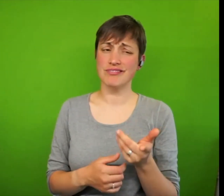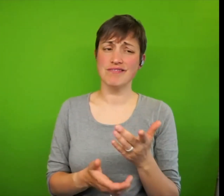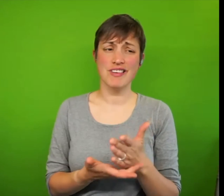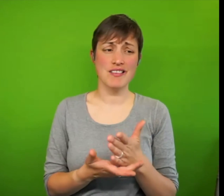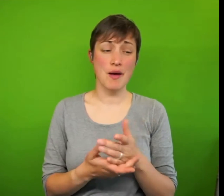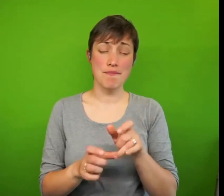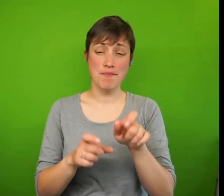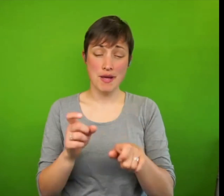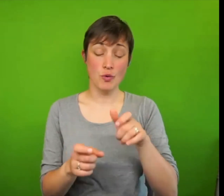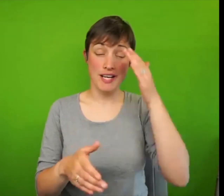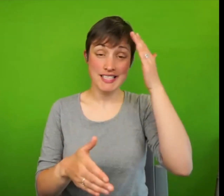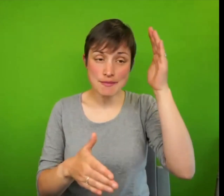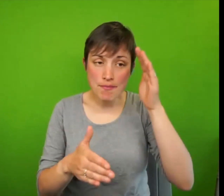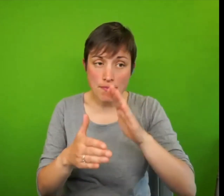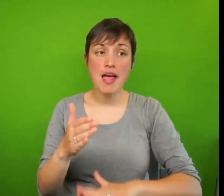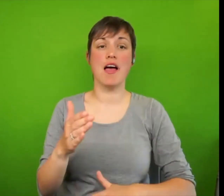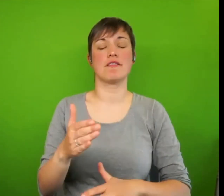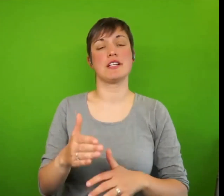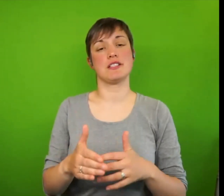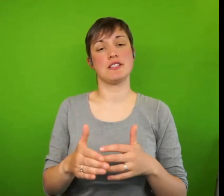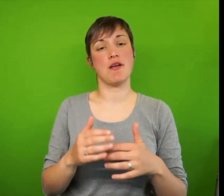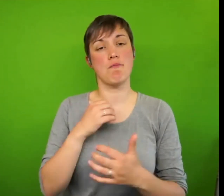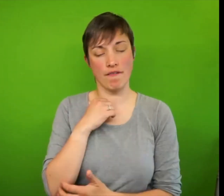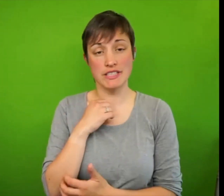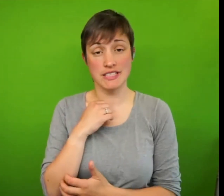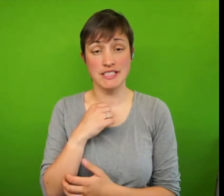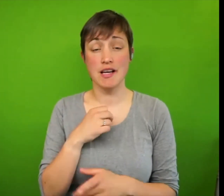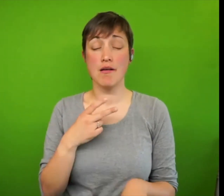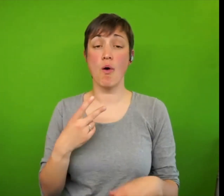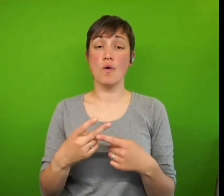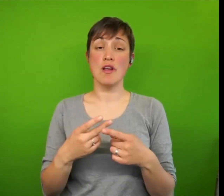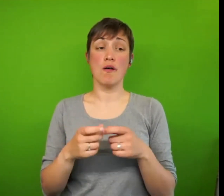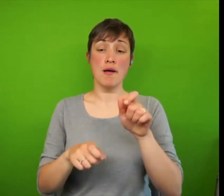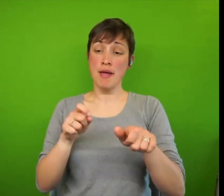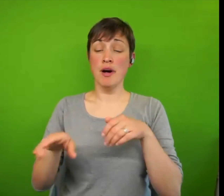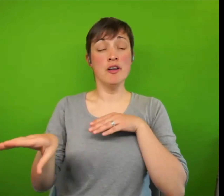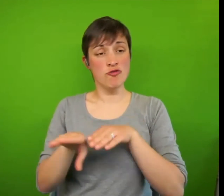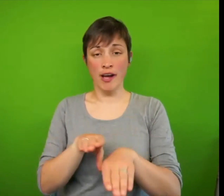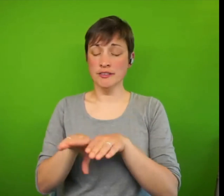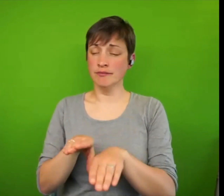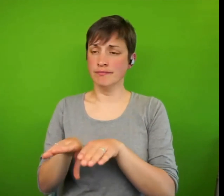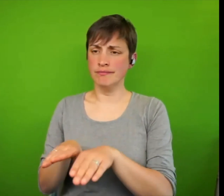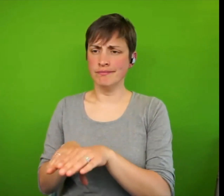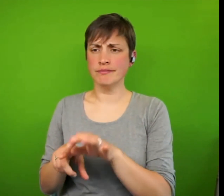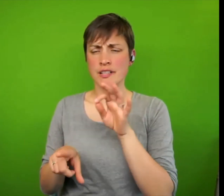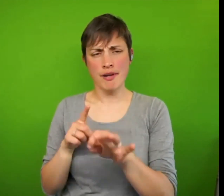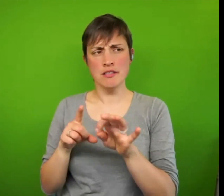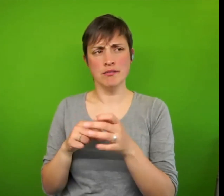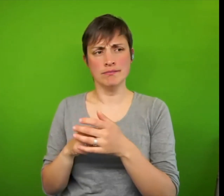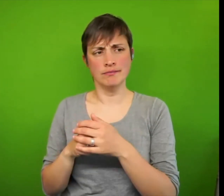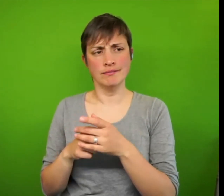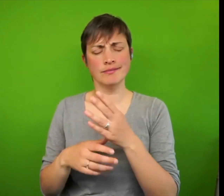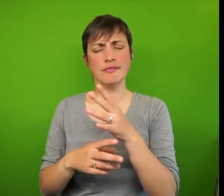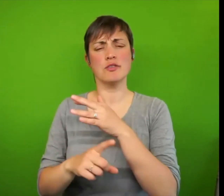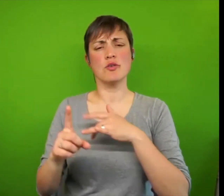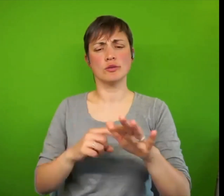experience of poverty in training professionals, whatever, you know, it mainly happened in social work, but it could just as easily happen in